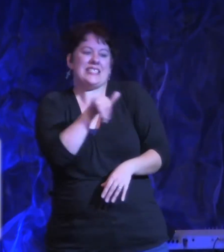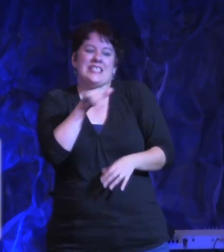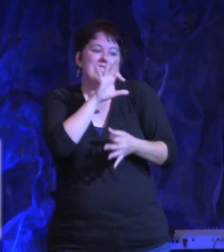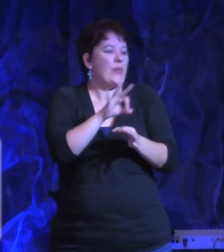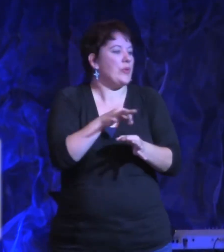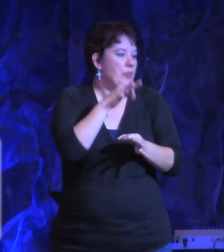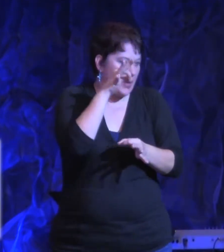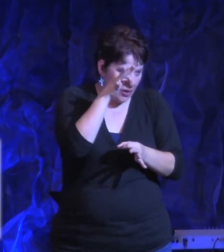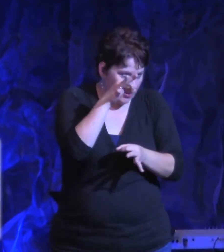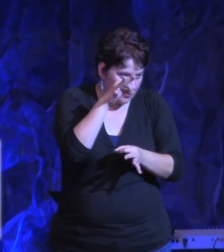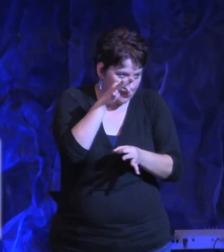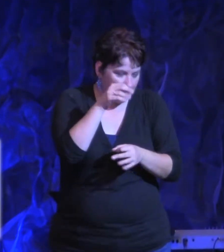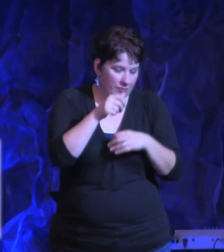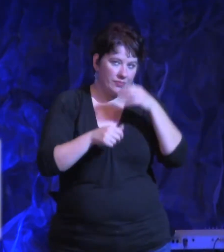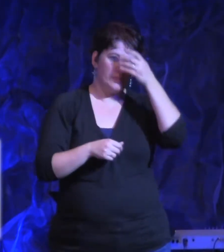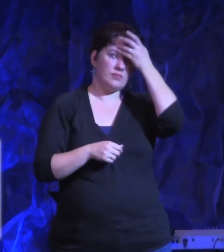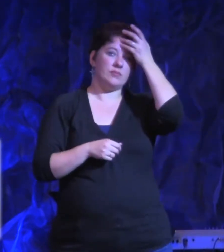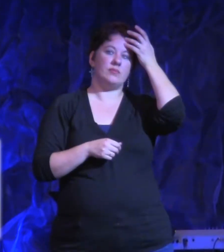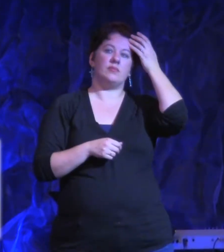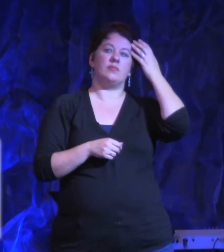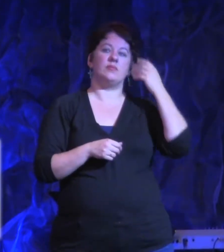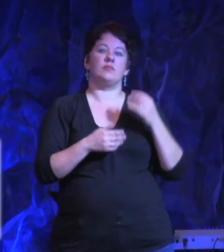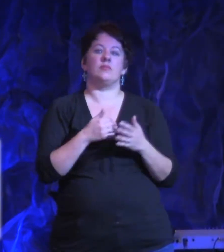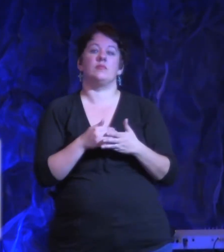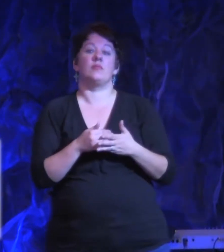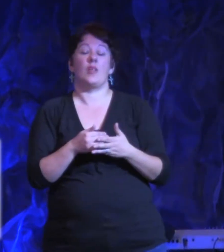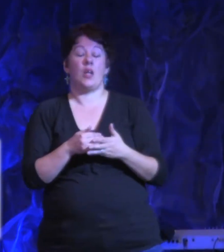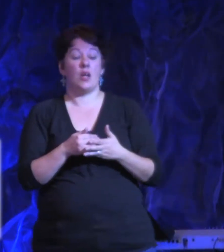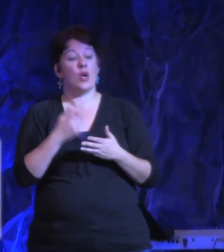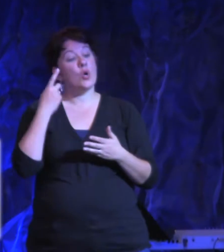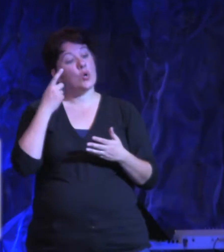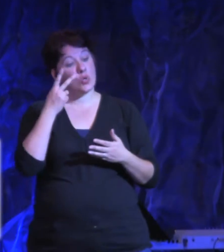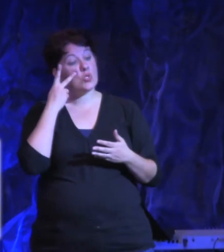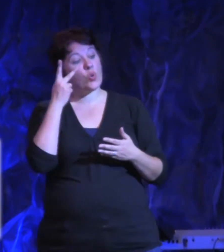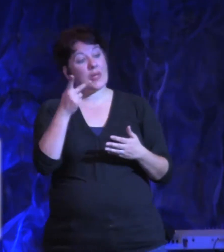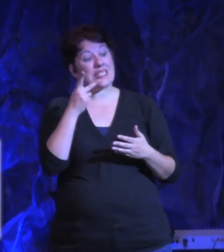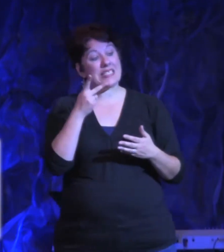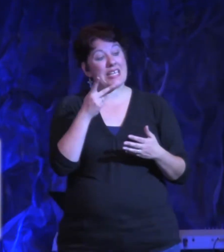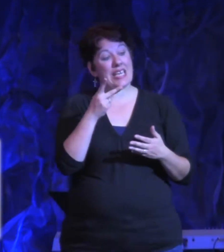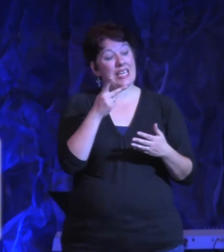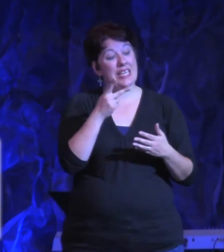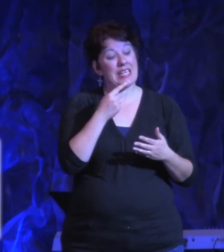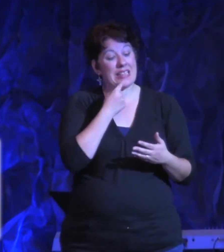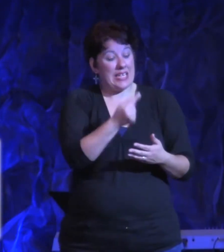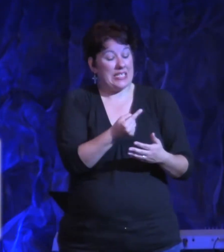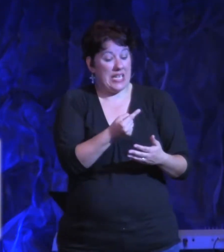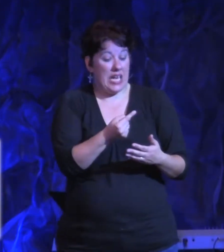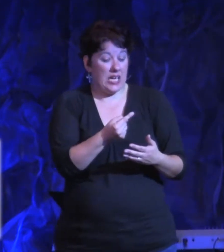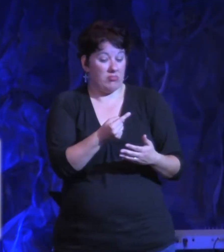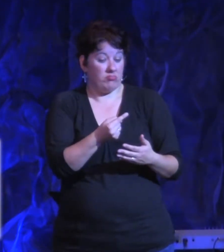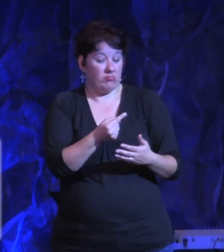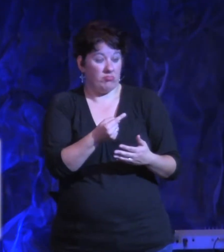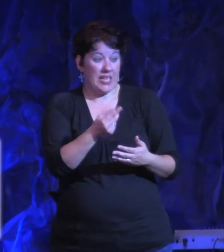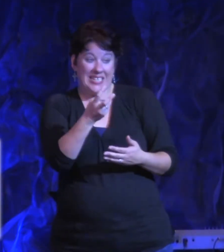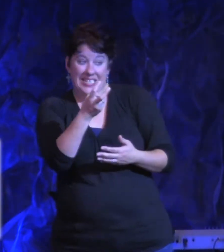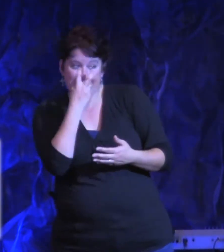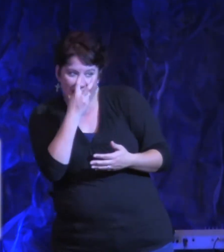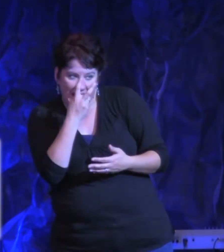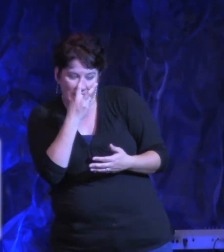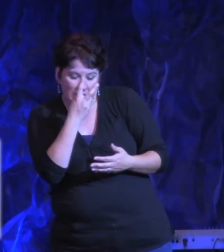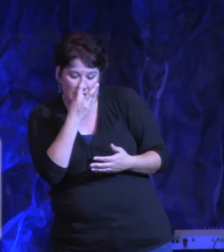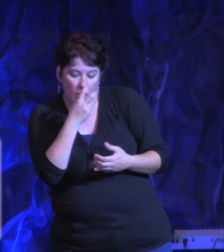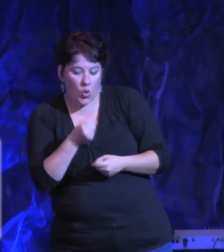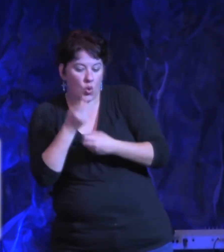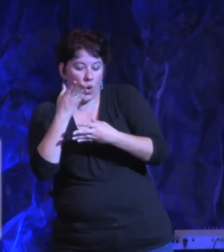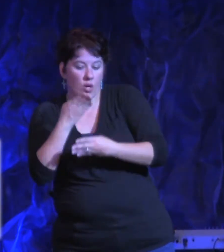unstable in all his ways. So we can deduct from this passage of Scripture, and we can see that doubt creates a